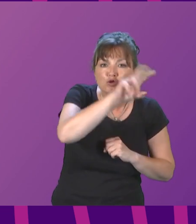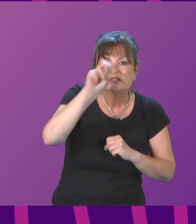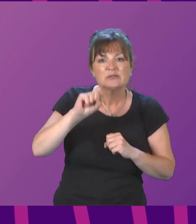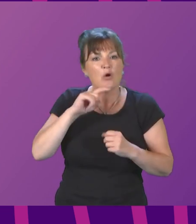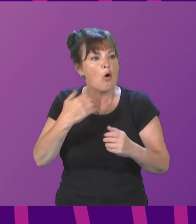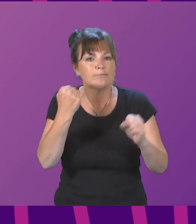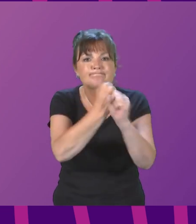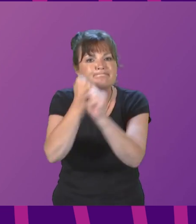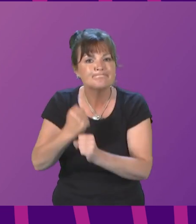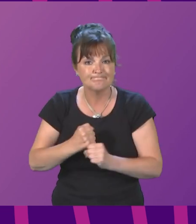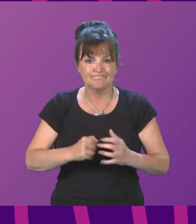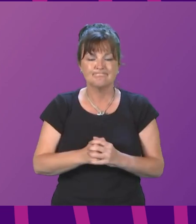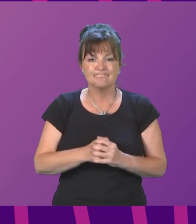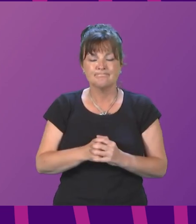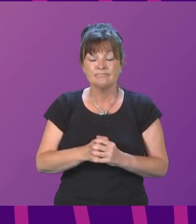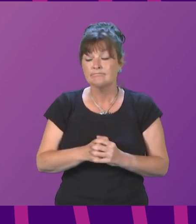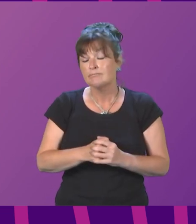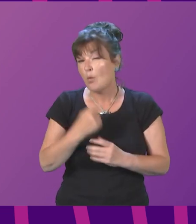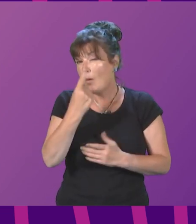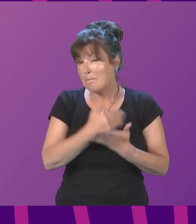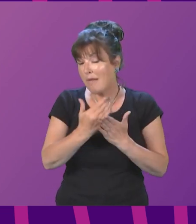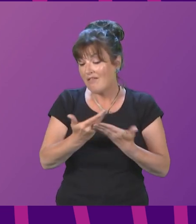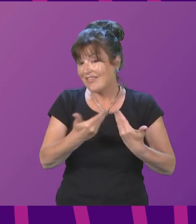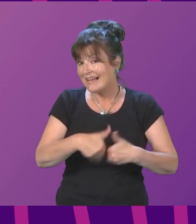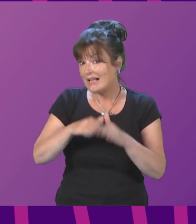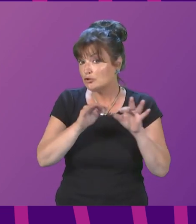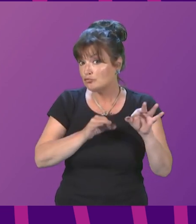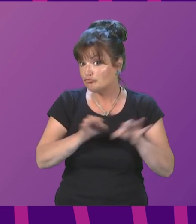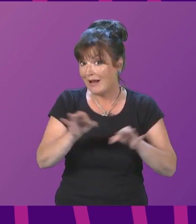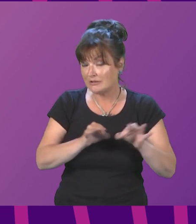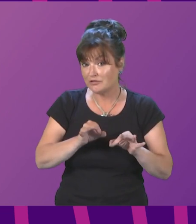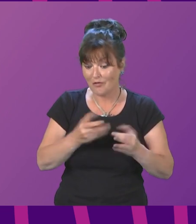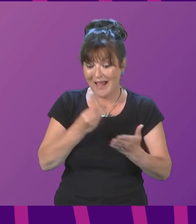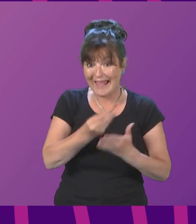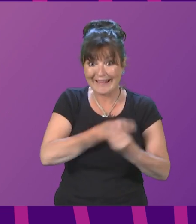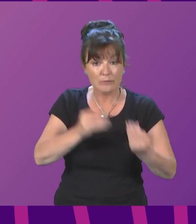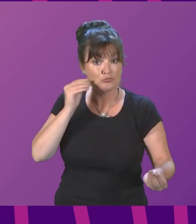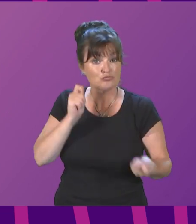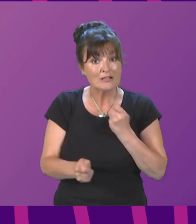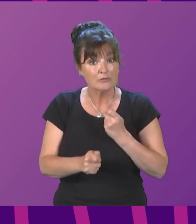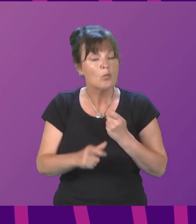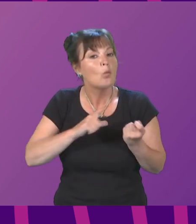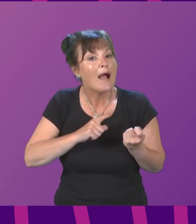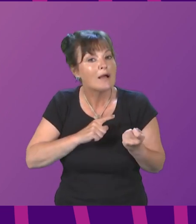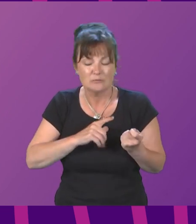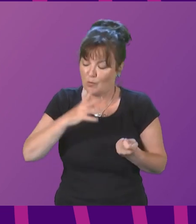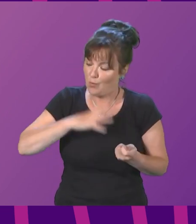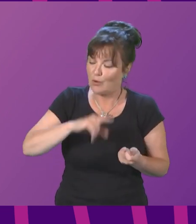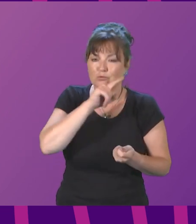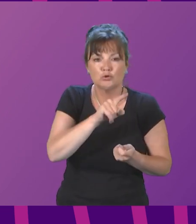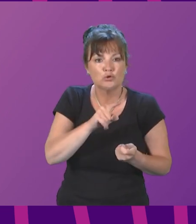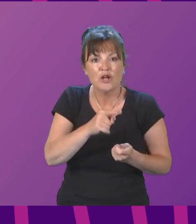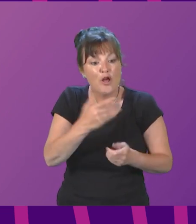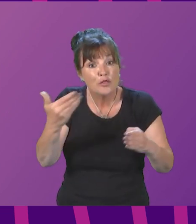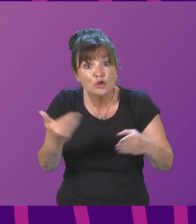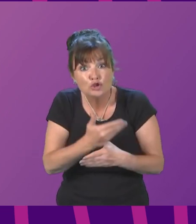One of the central aims of the National Strategy for Economic Transformation is to maximise the jobs and economic activity